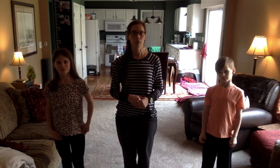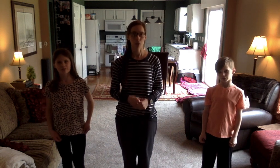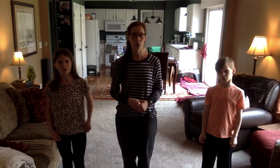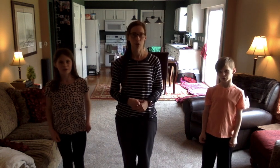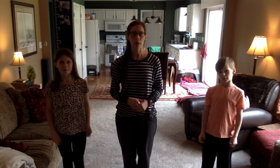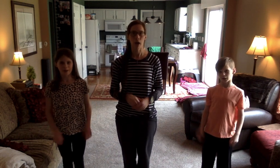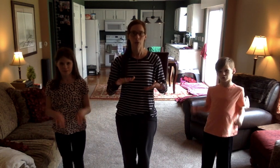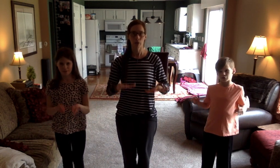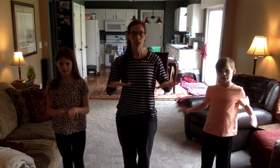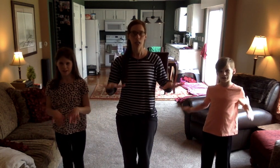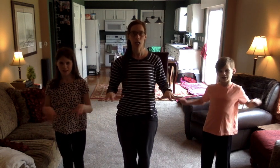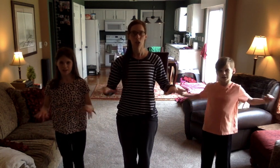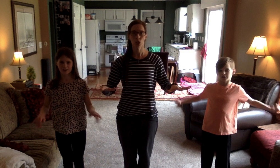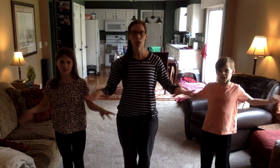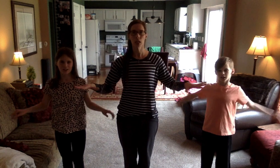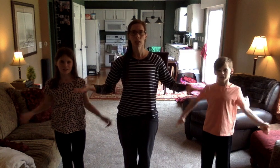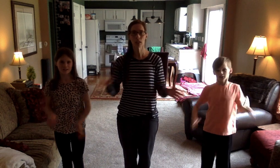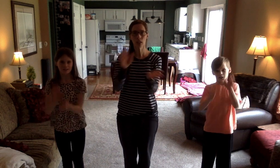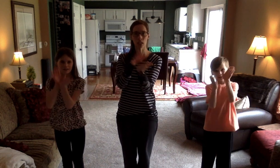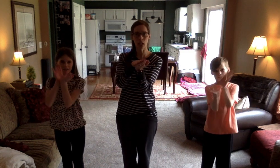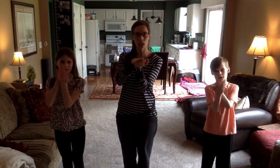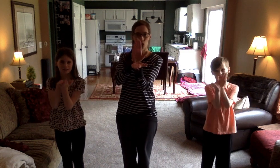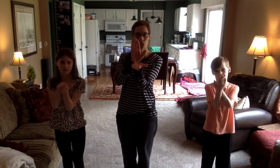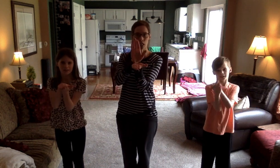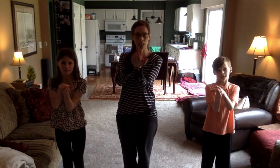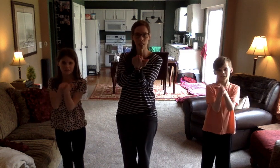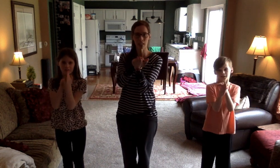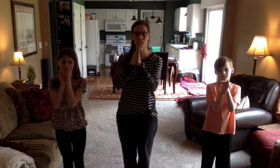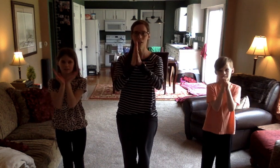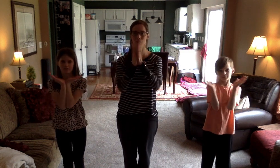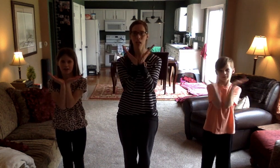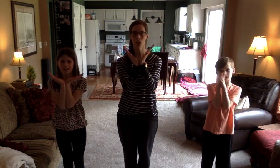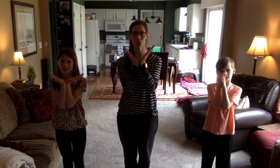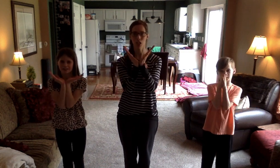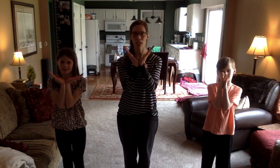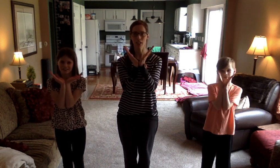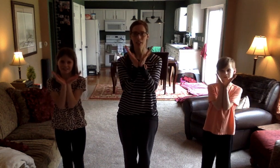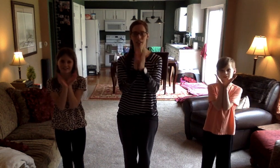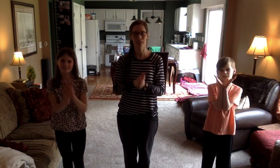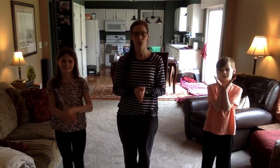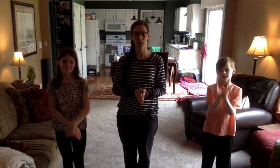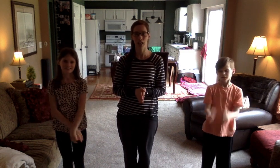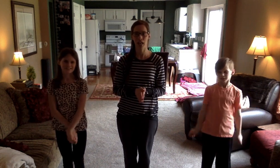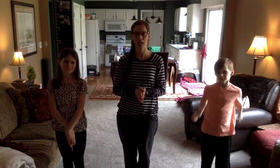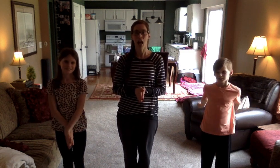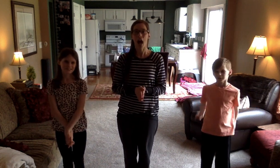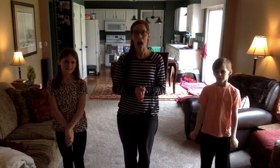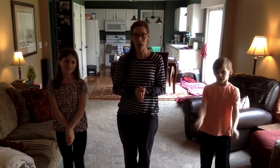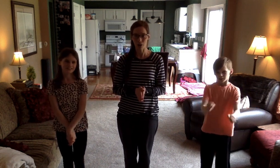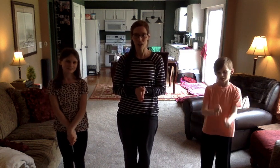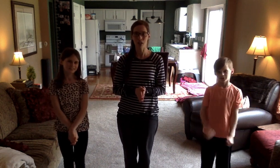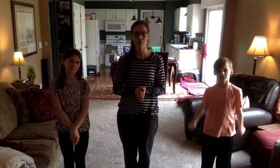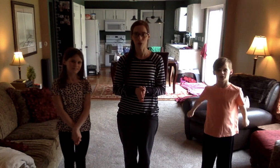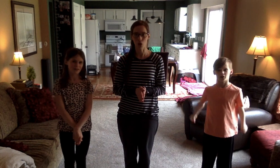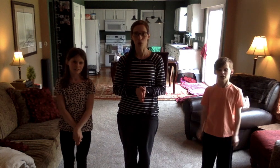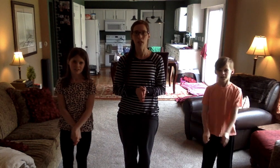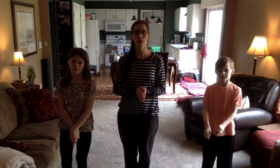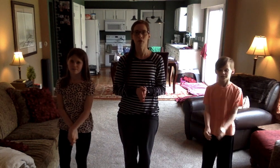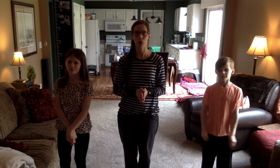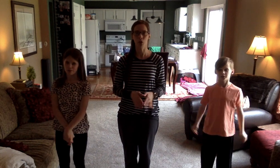flows by radiation. Conduction, convection. Try it again. How does heat flow? Heat flows